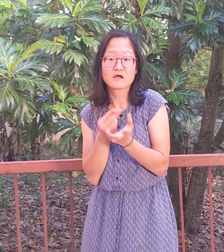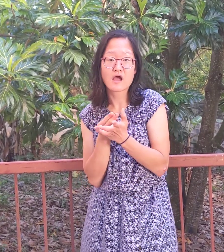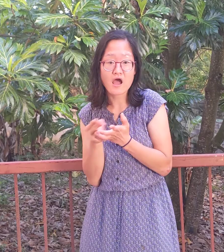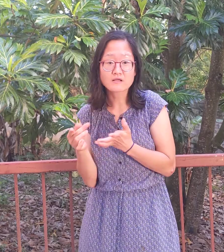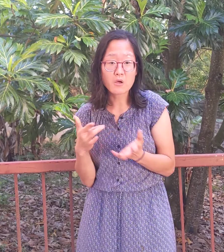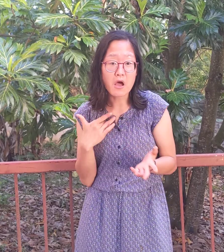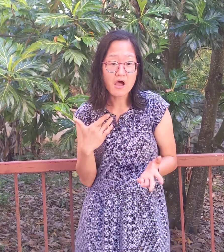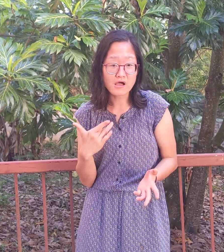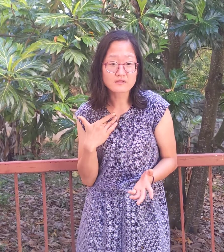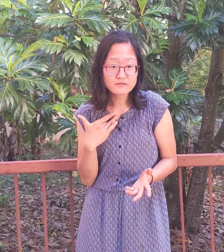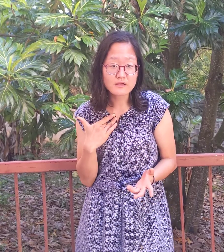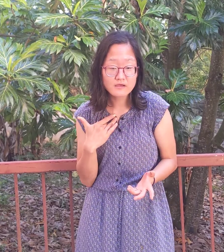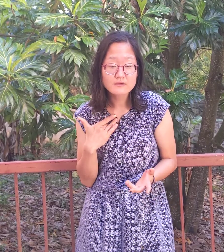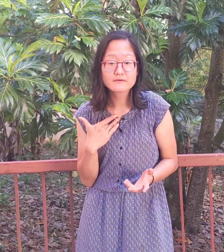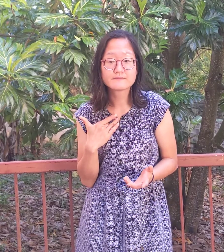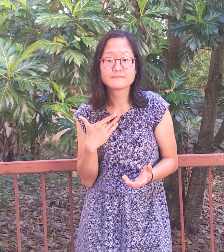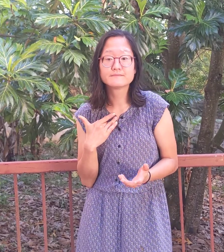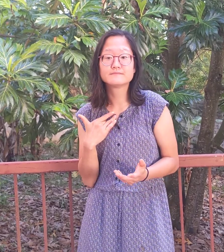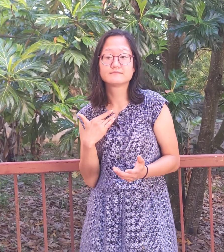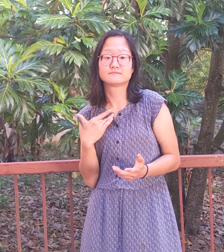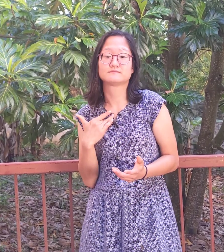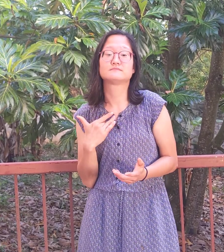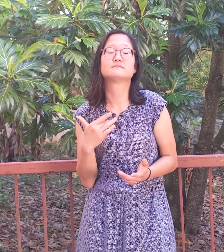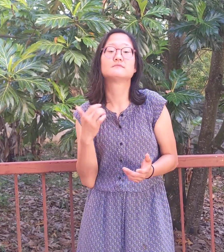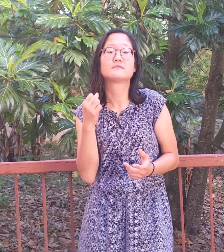inside of my heart and that my heart would be honest.